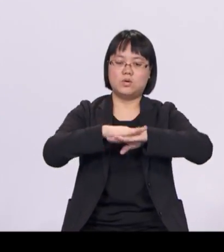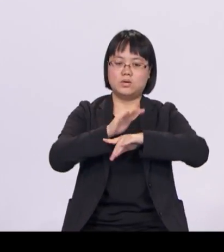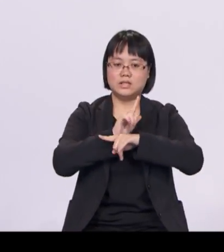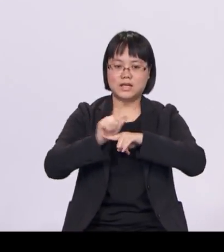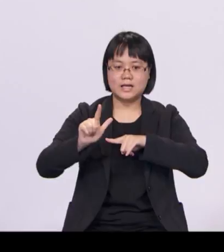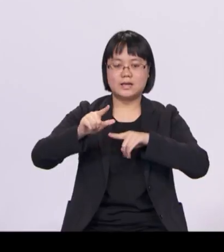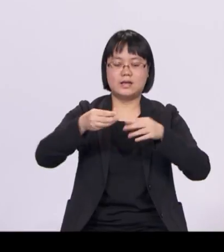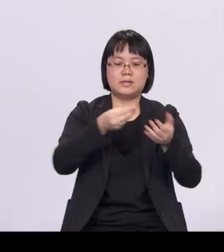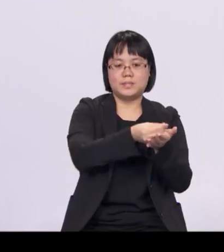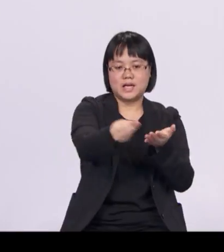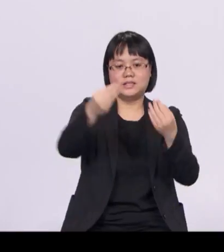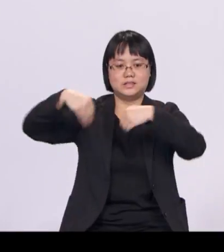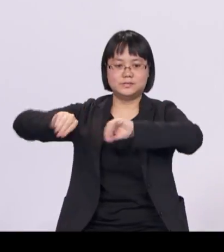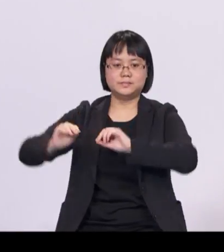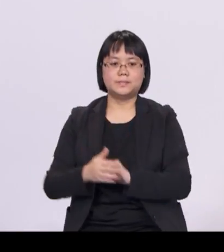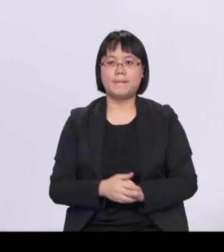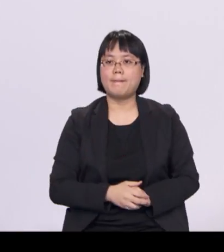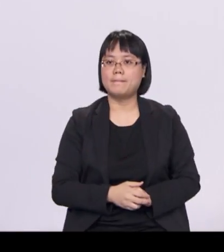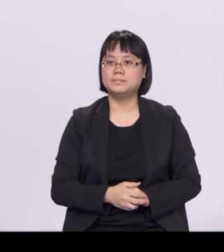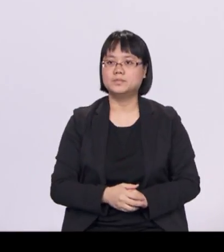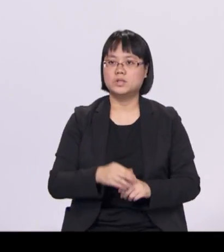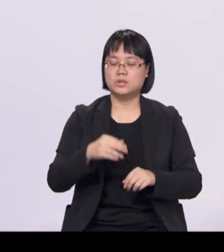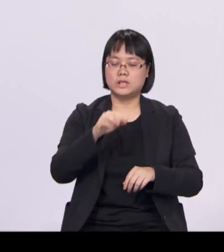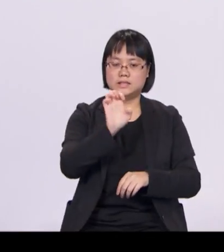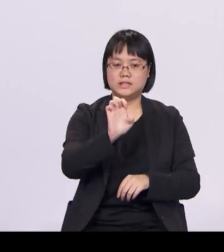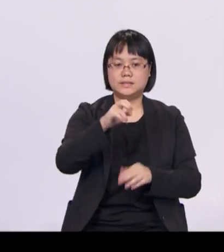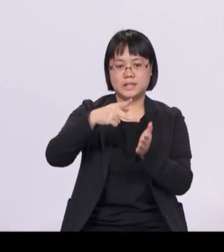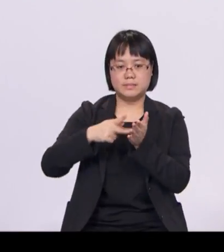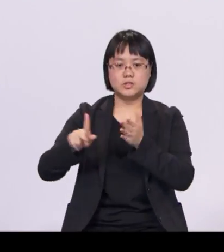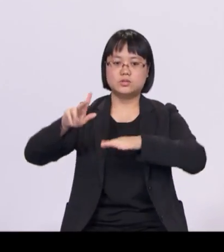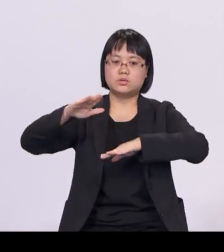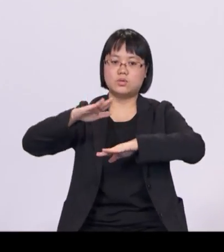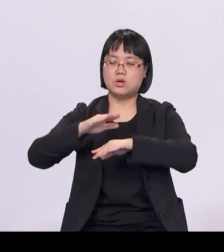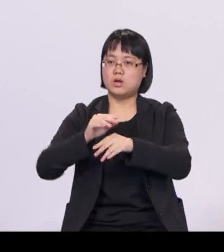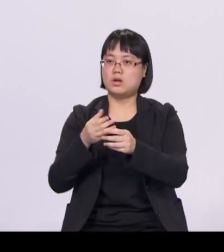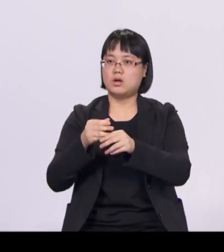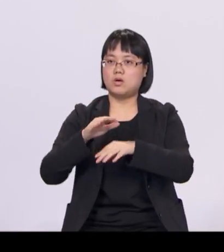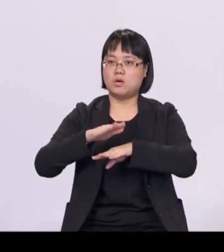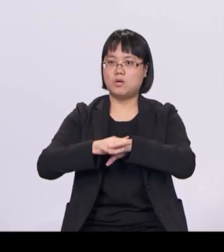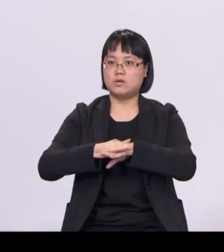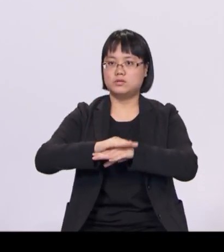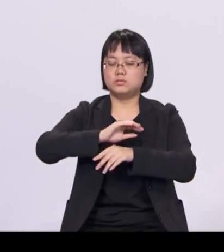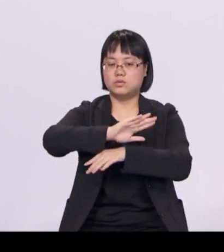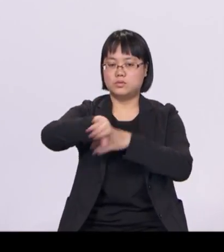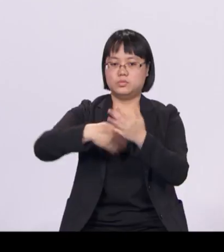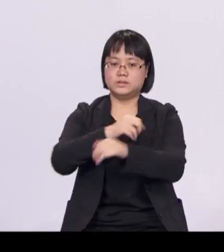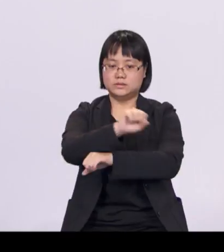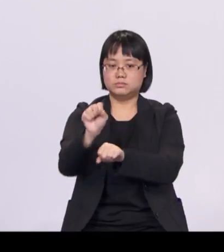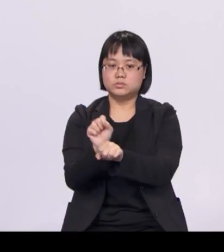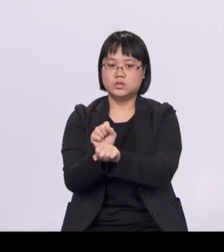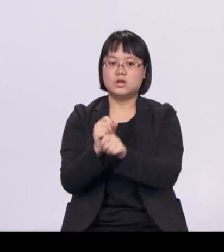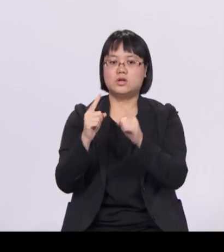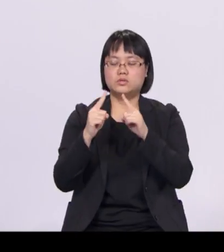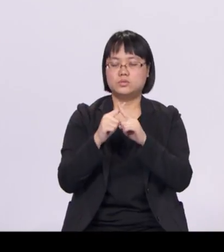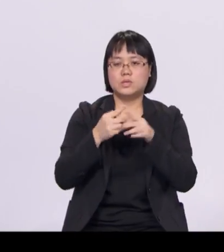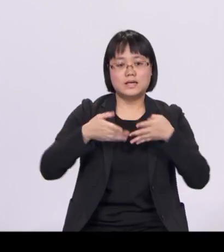We are also increasing the adoption of e-payments island-wide to allow everyone to make simple, swift and seamless payments.